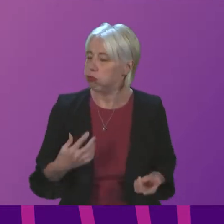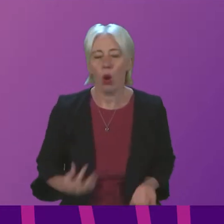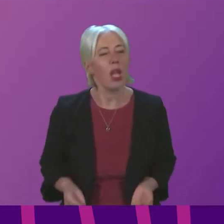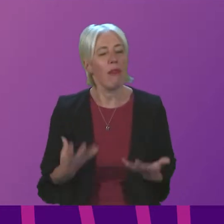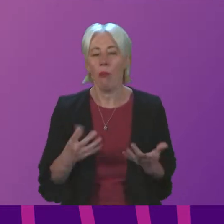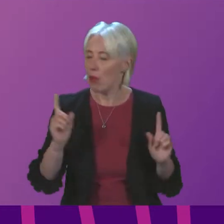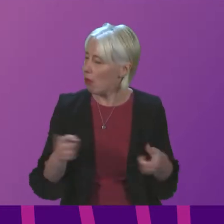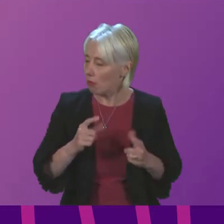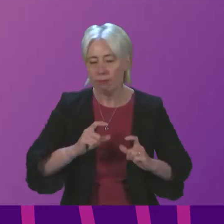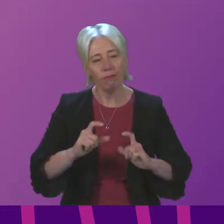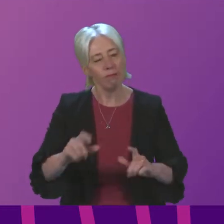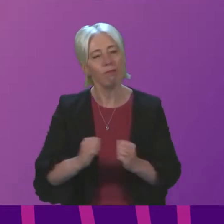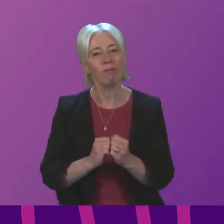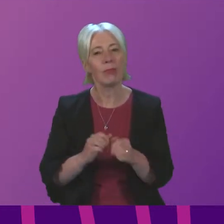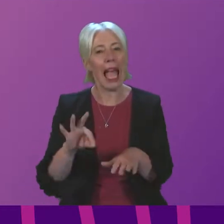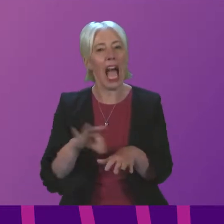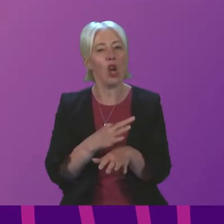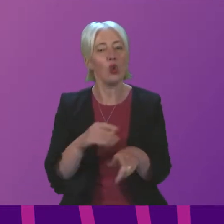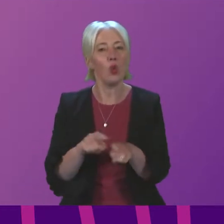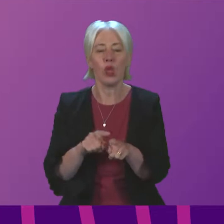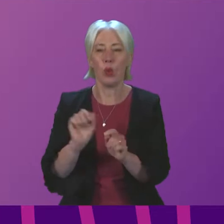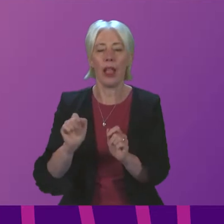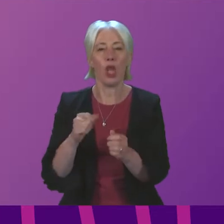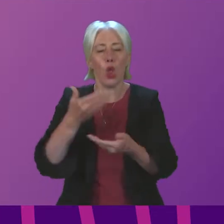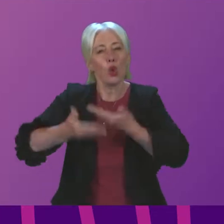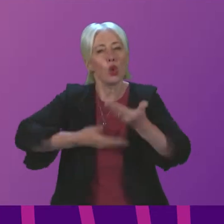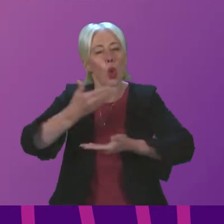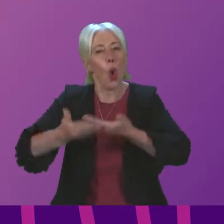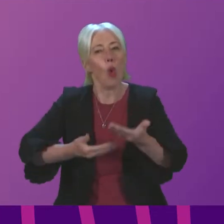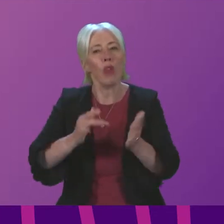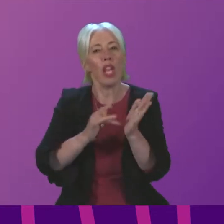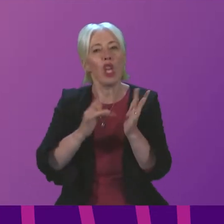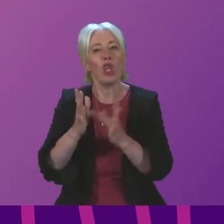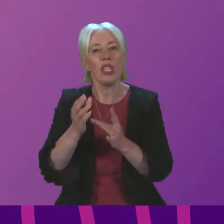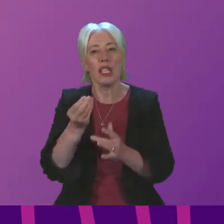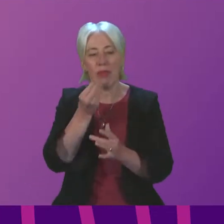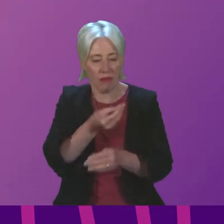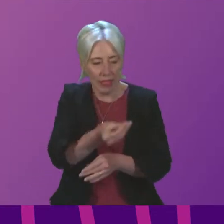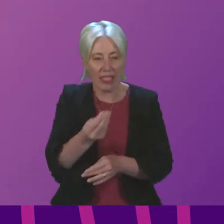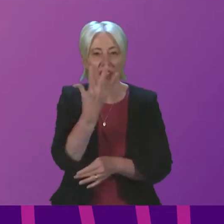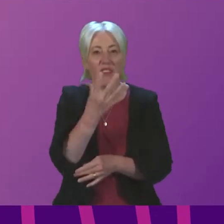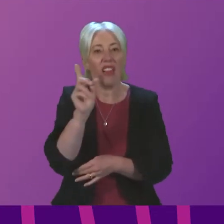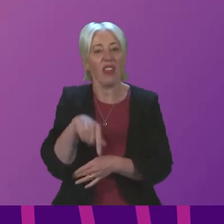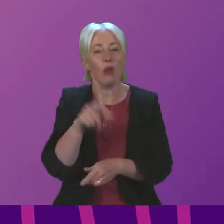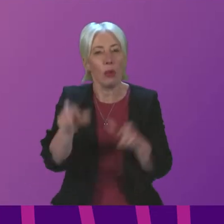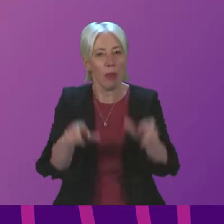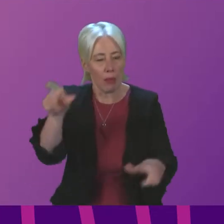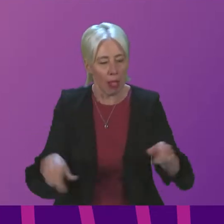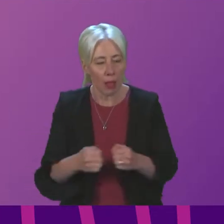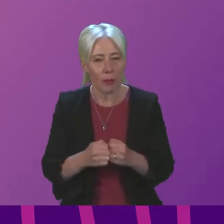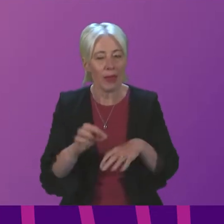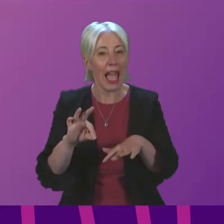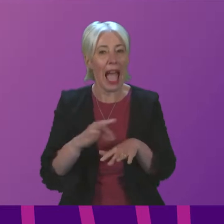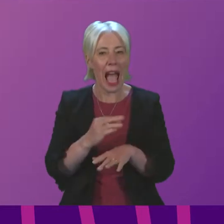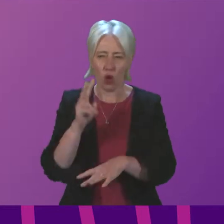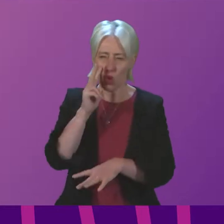Andrew also appears in the familiar story where Jesus fed more than 5,000 people. Andrew noticed a young boy with